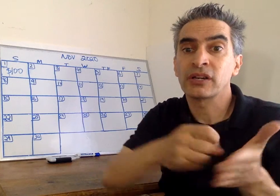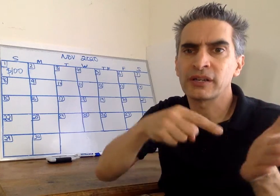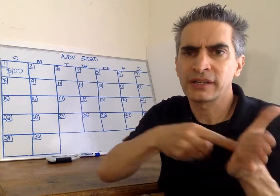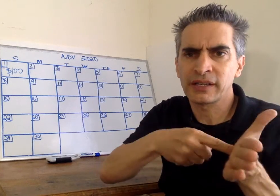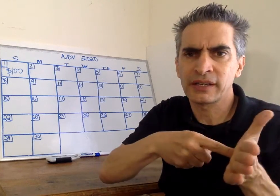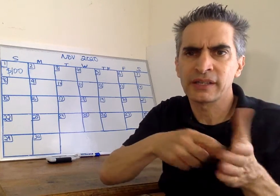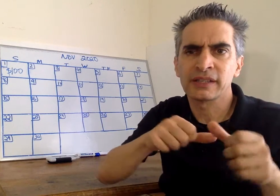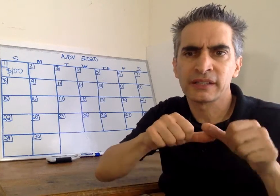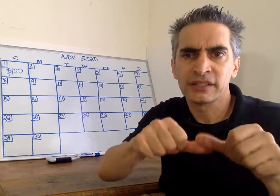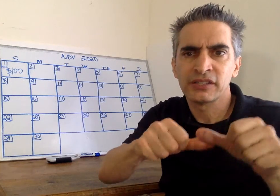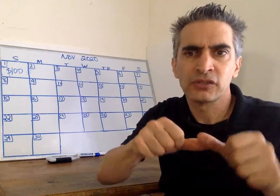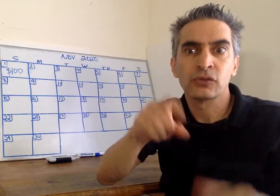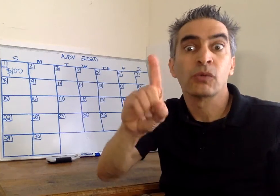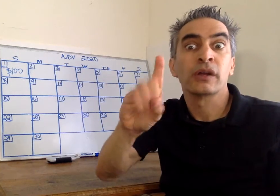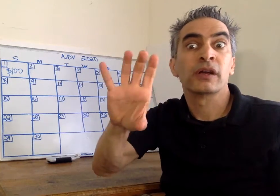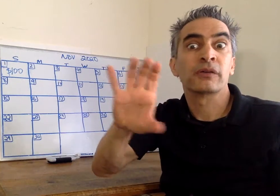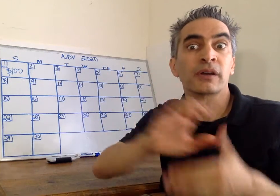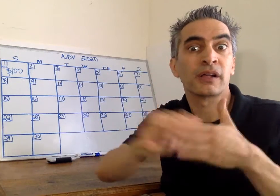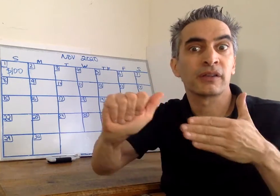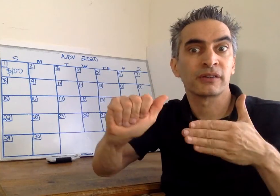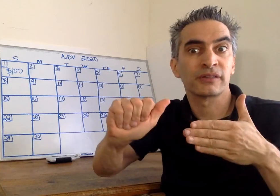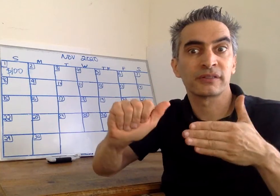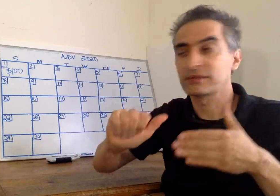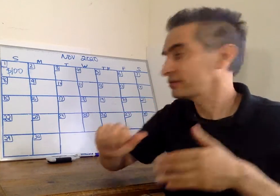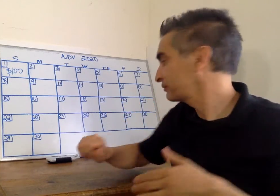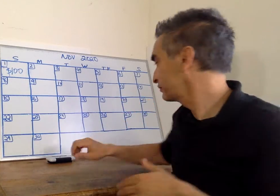That means your credit card balance for each of those days is $100.